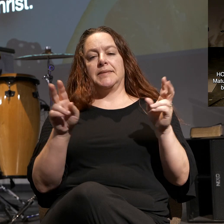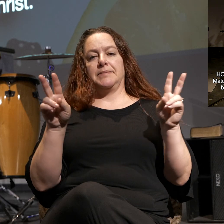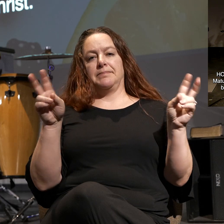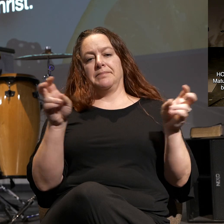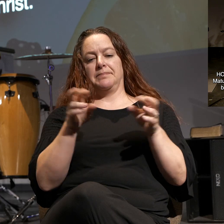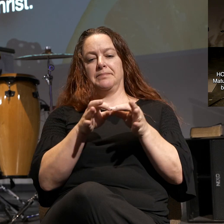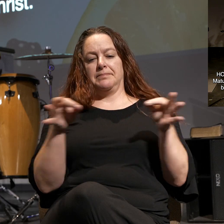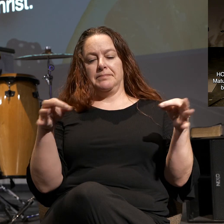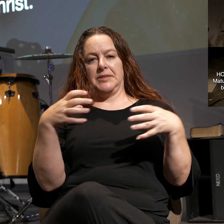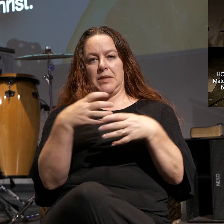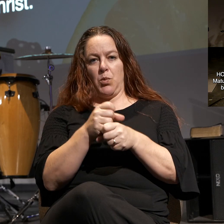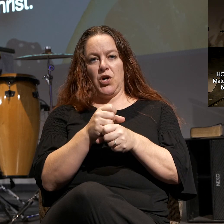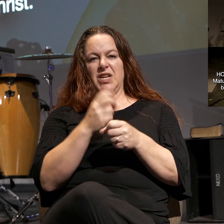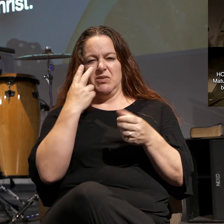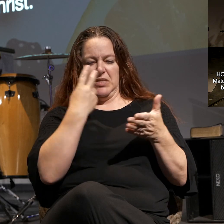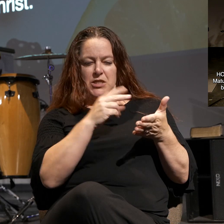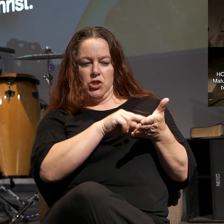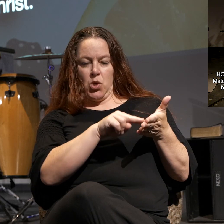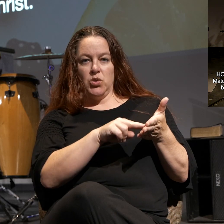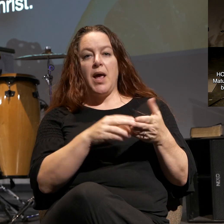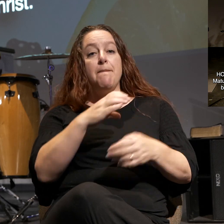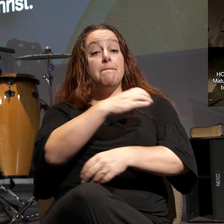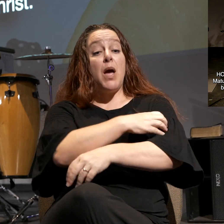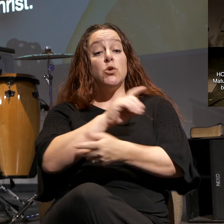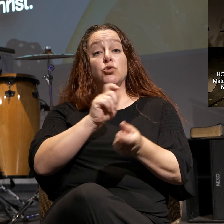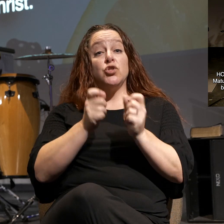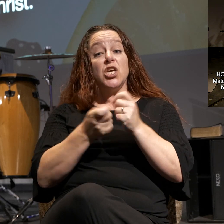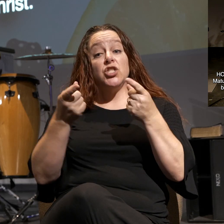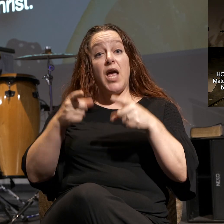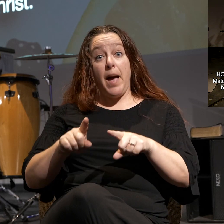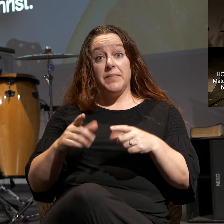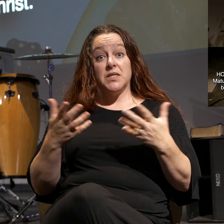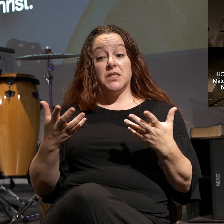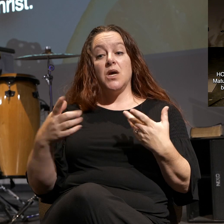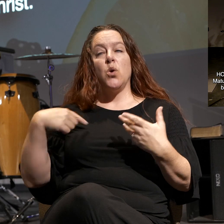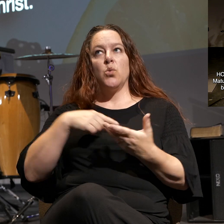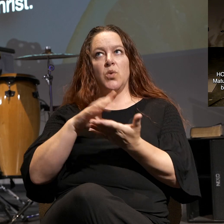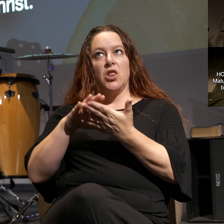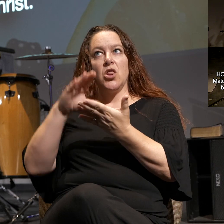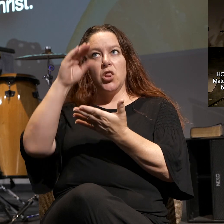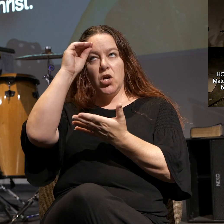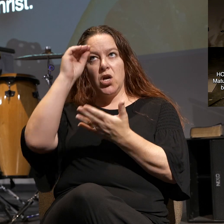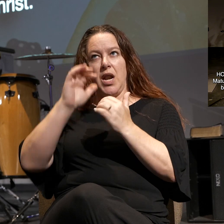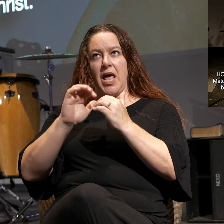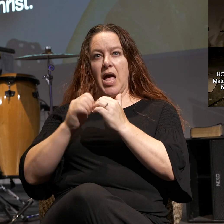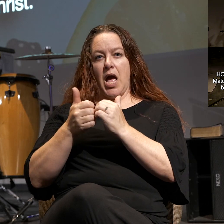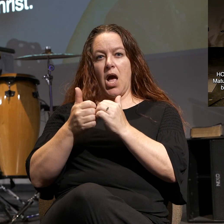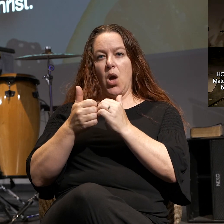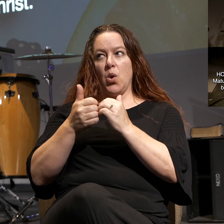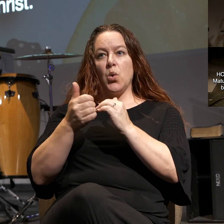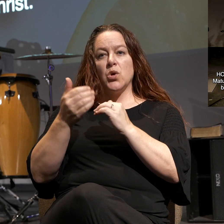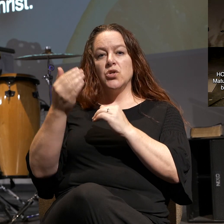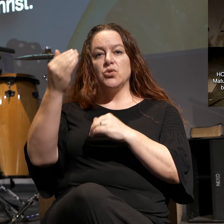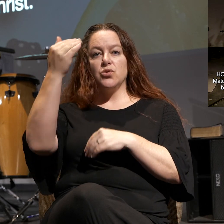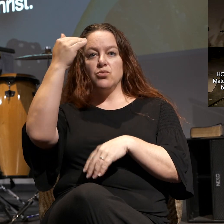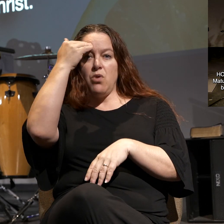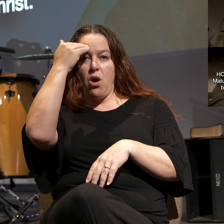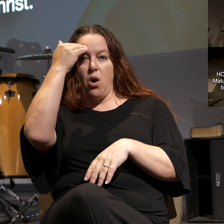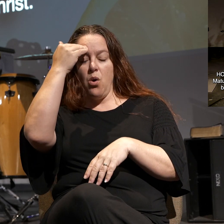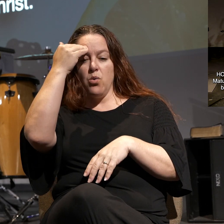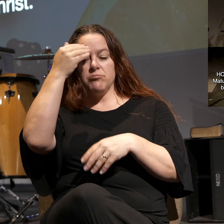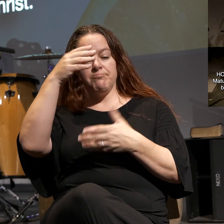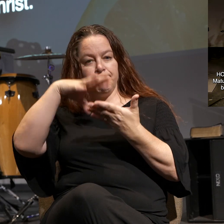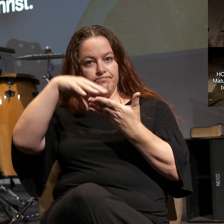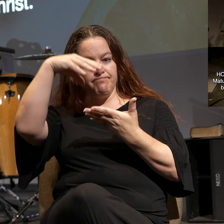so that you can see this on your notes. Power to change happens when we learn how to know, we've to inform our